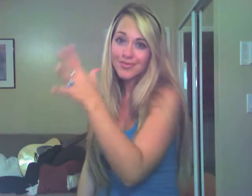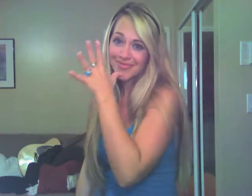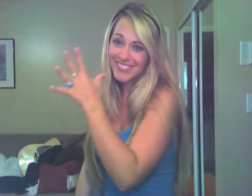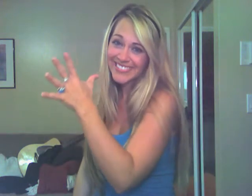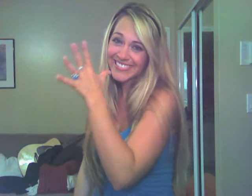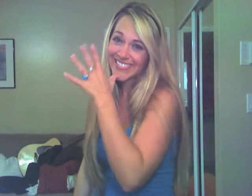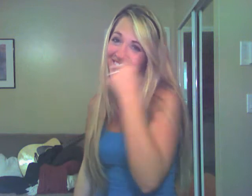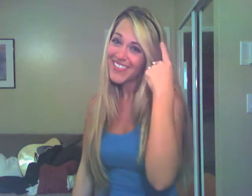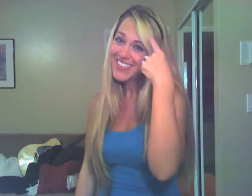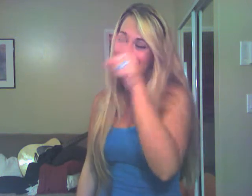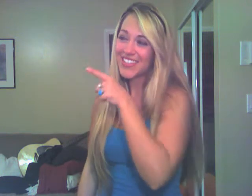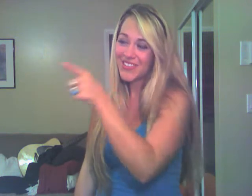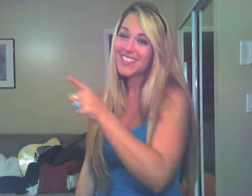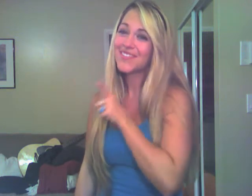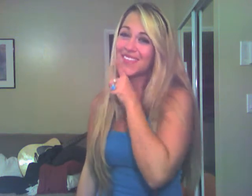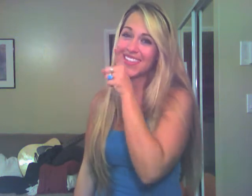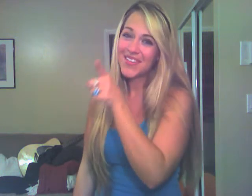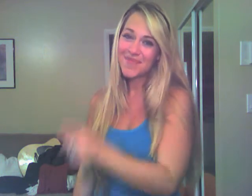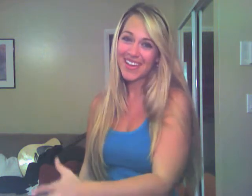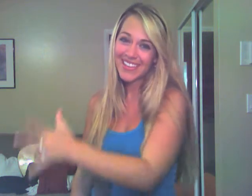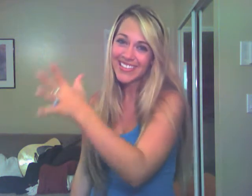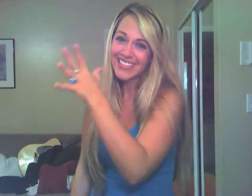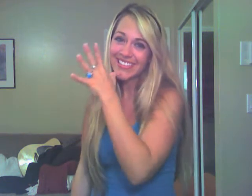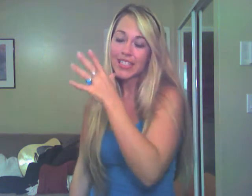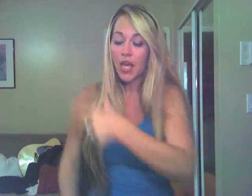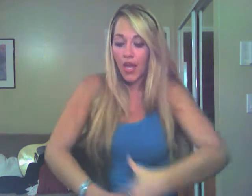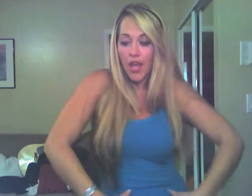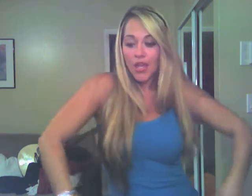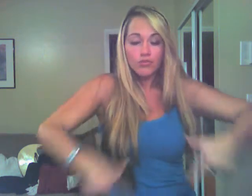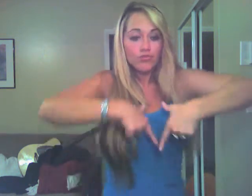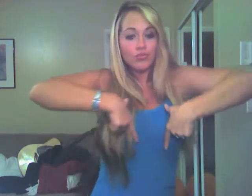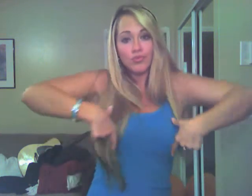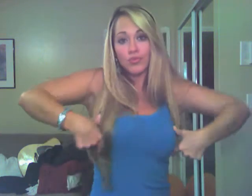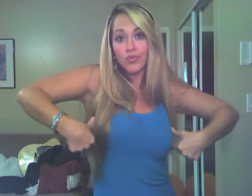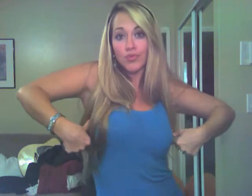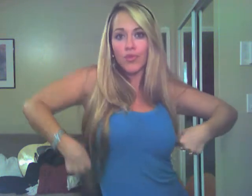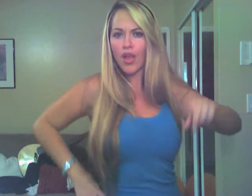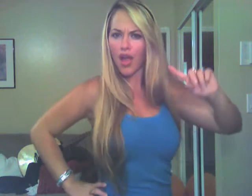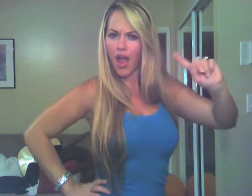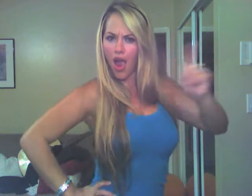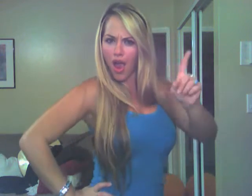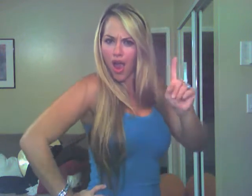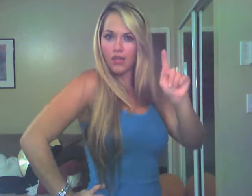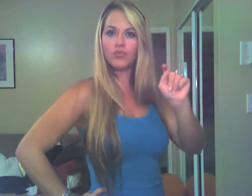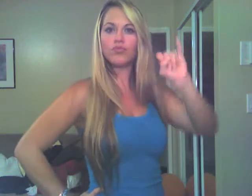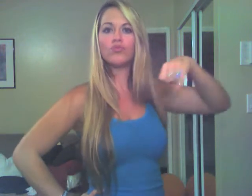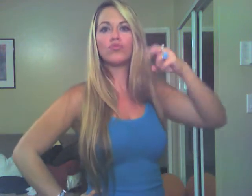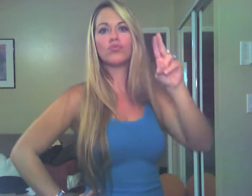mama, for she was mama. In a strained bikini in